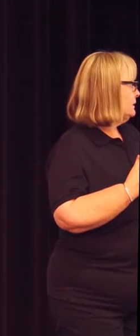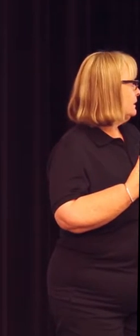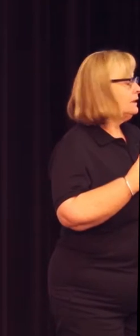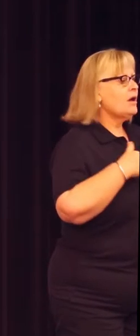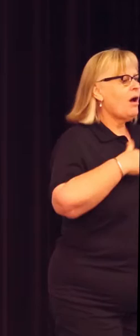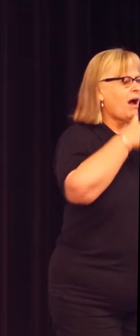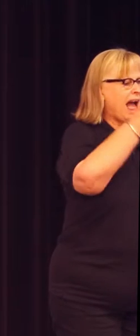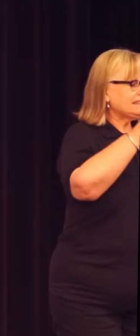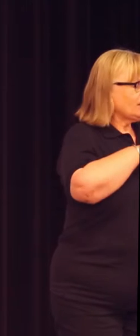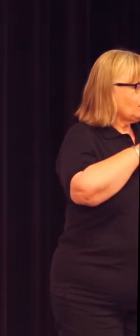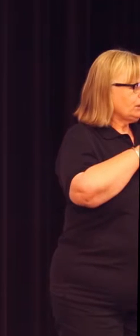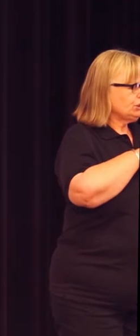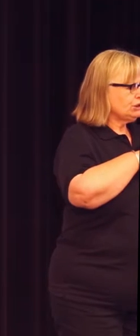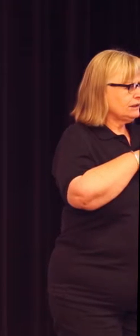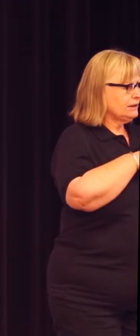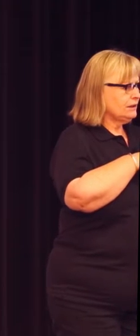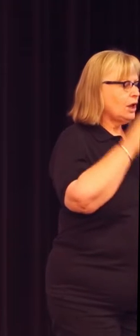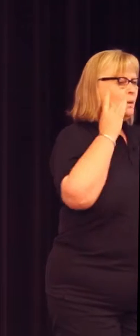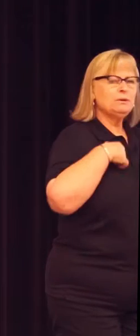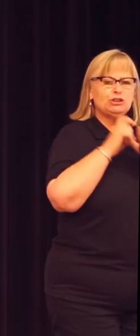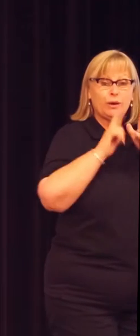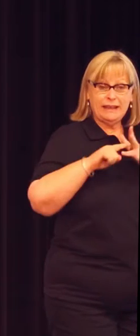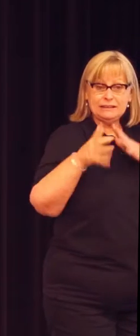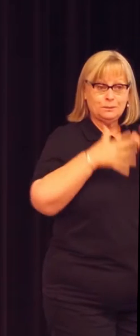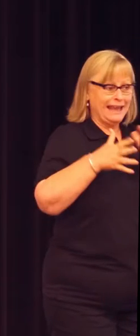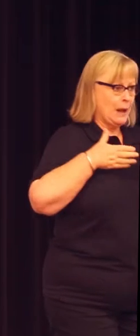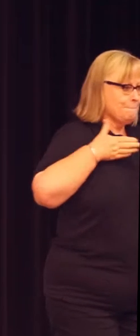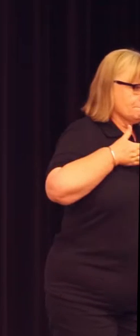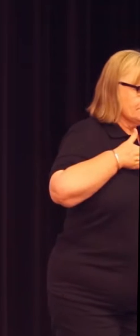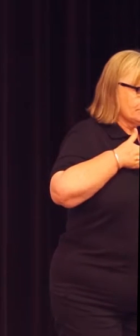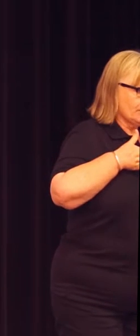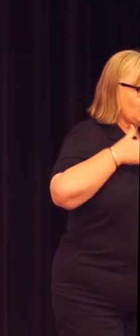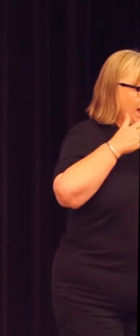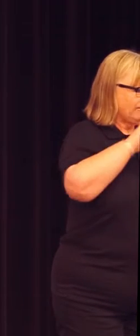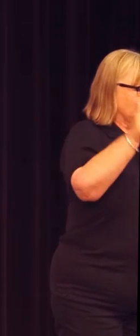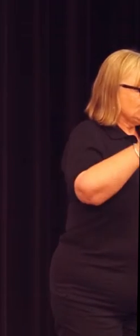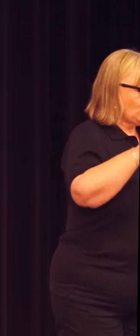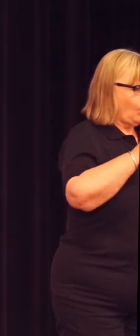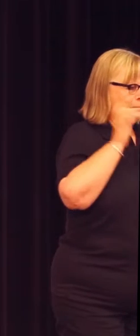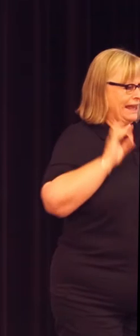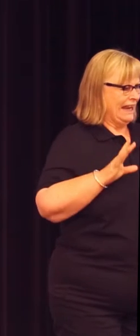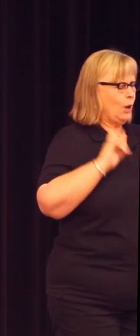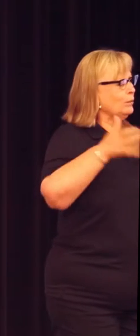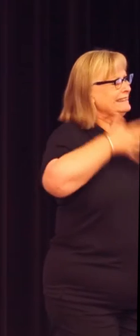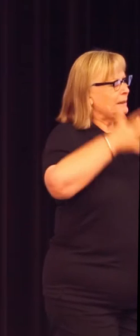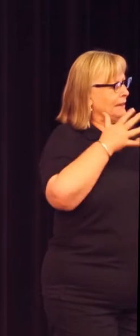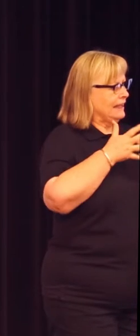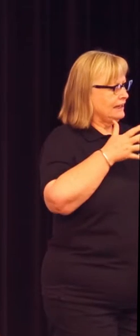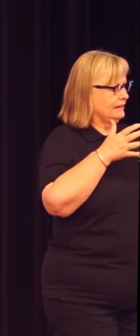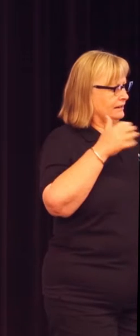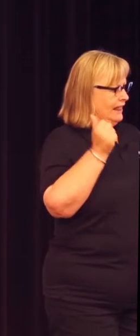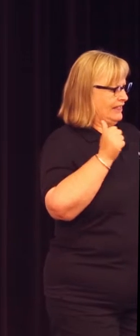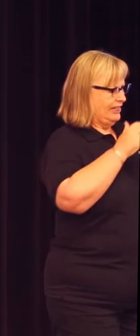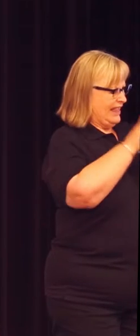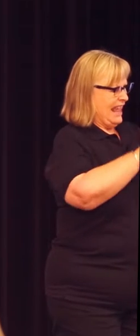And I ask the question, in doing this have we come to the end or the beginning? What does it mean the end of? I have